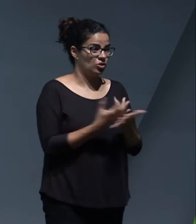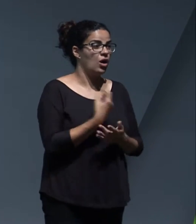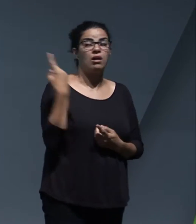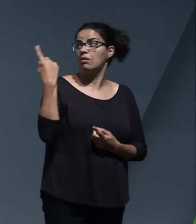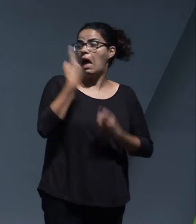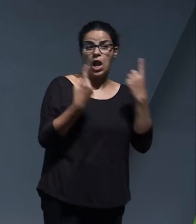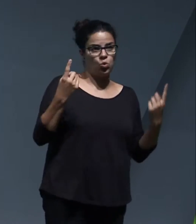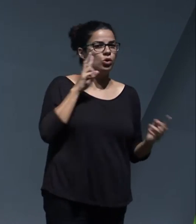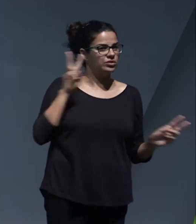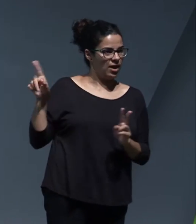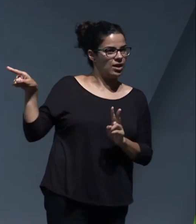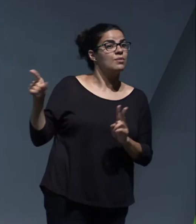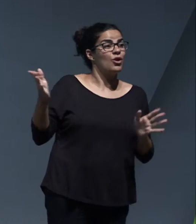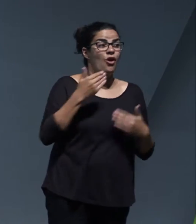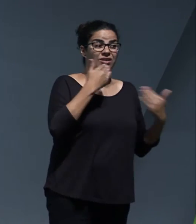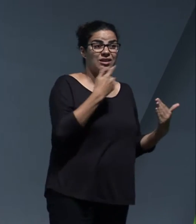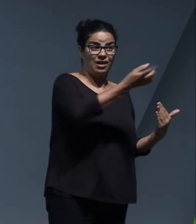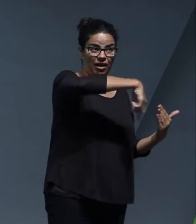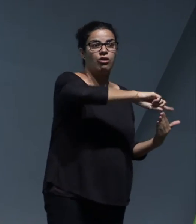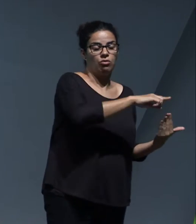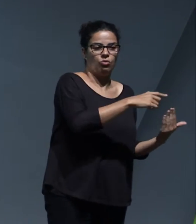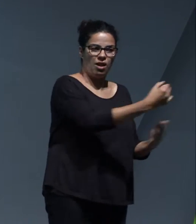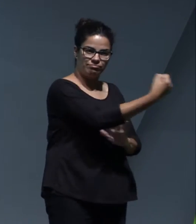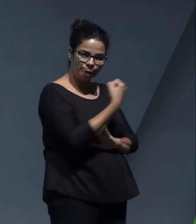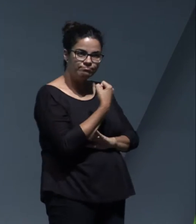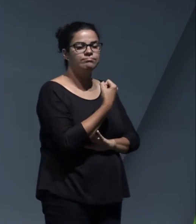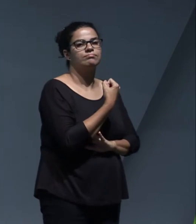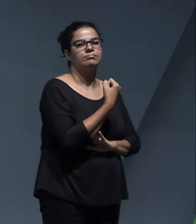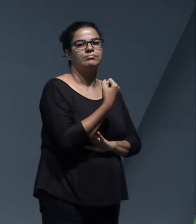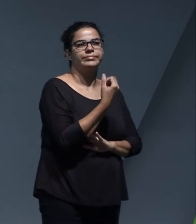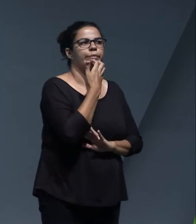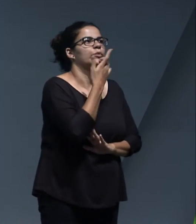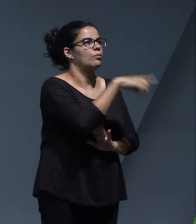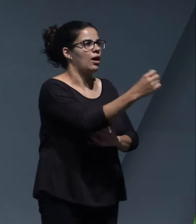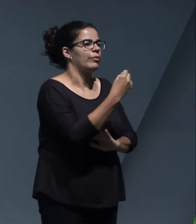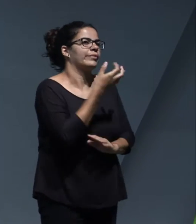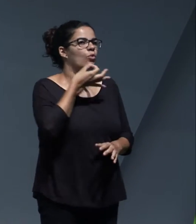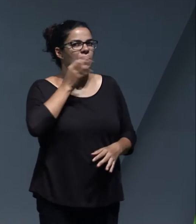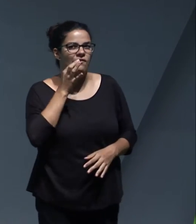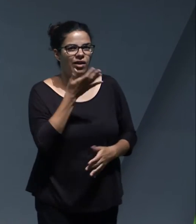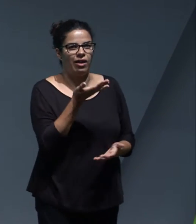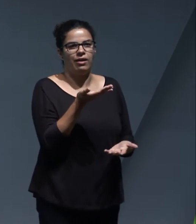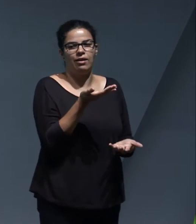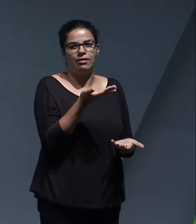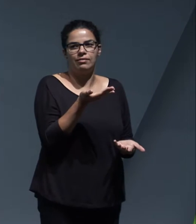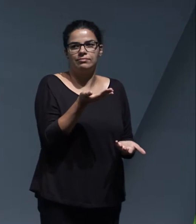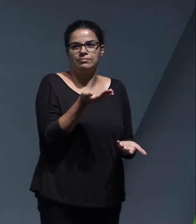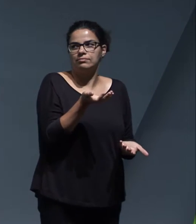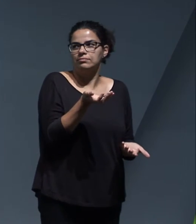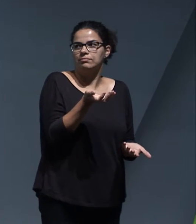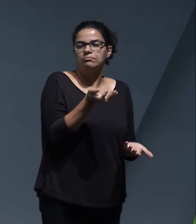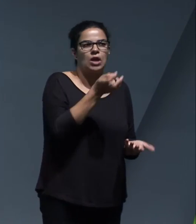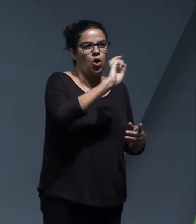the sponsors who, with their backing of this event, the coffee and everything, have made this event possible.